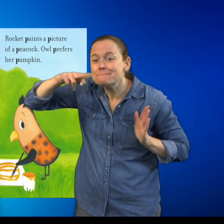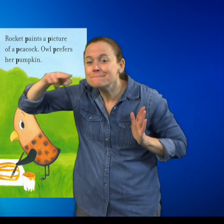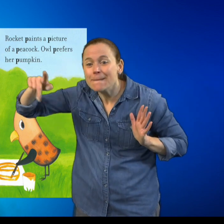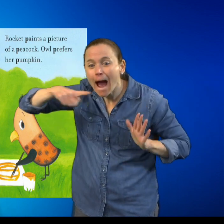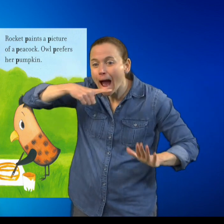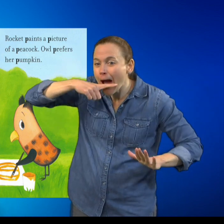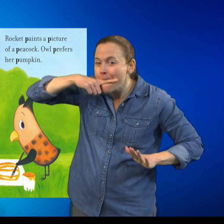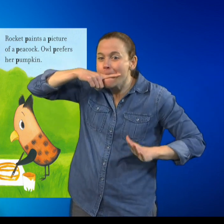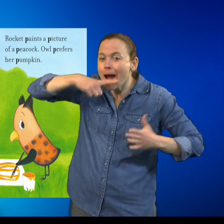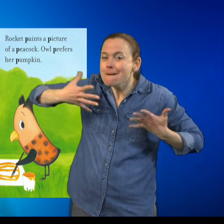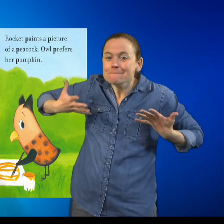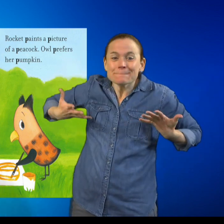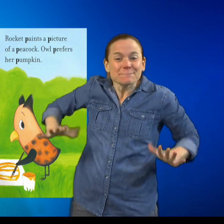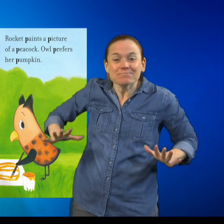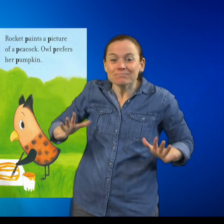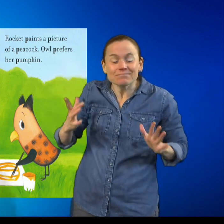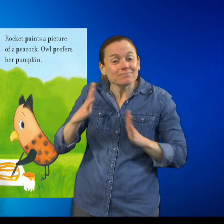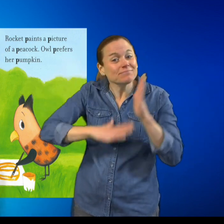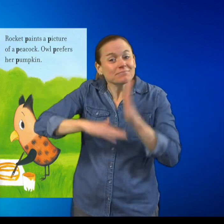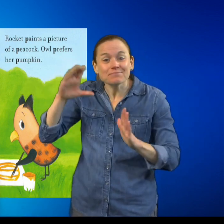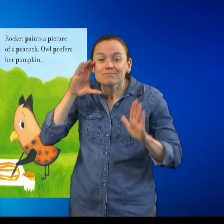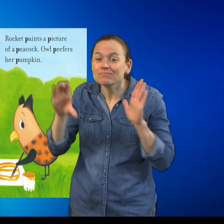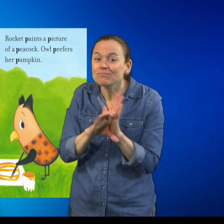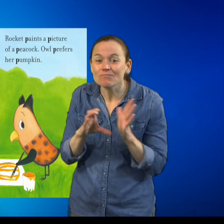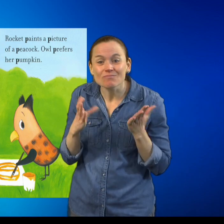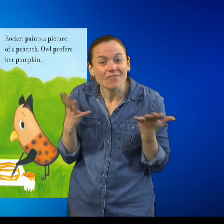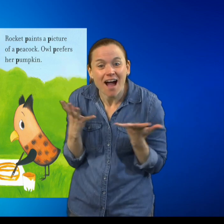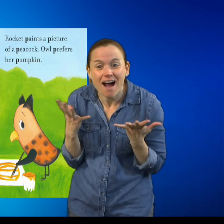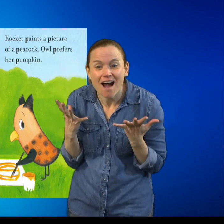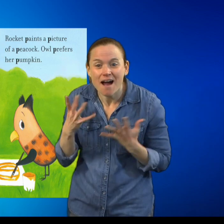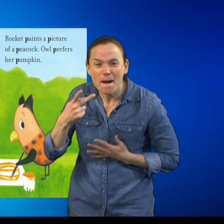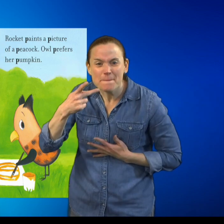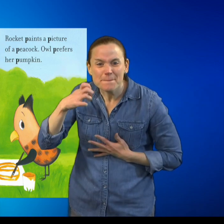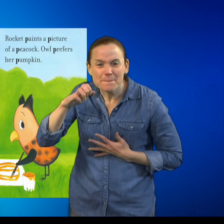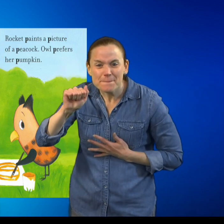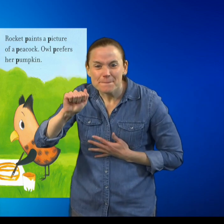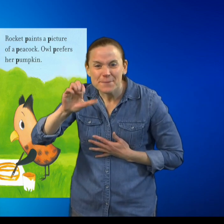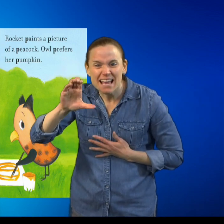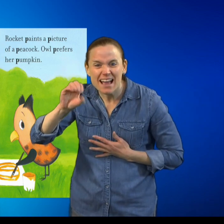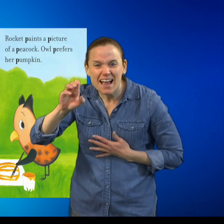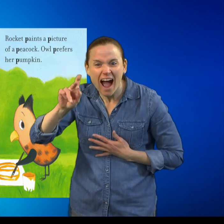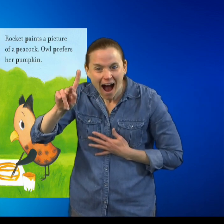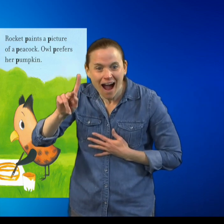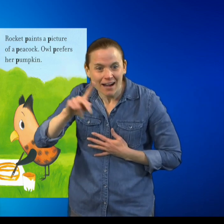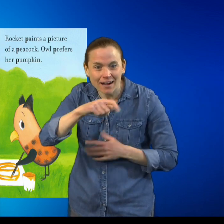Rocket paints a picture of a peacock. Owl prefers her pumpkin.